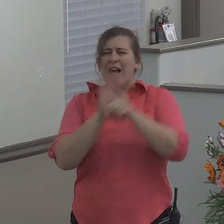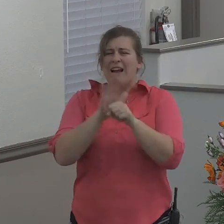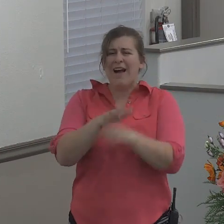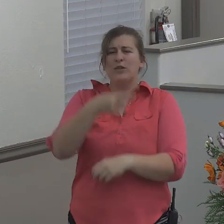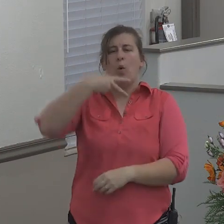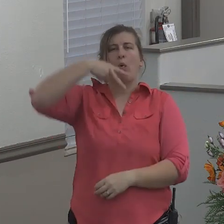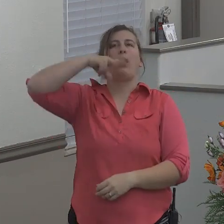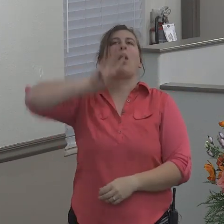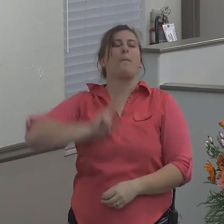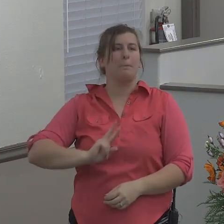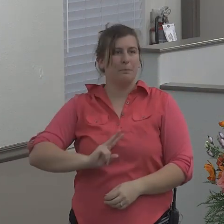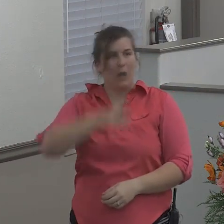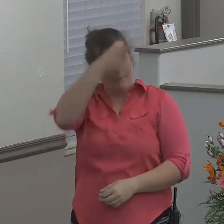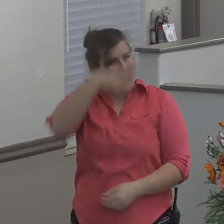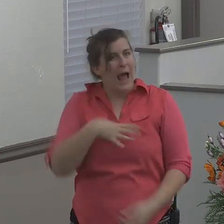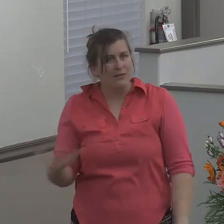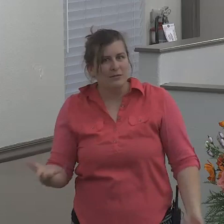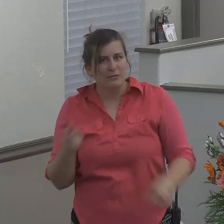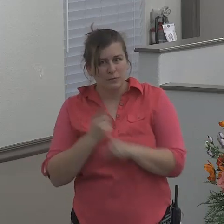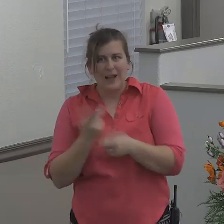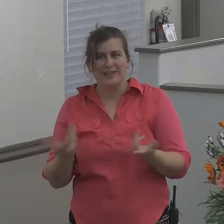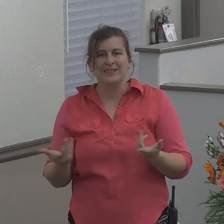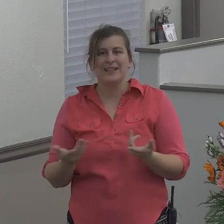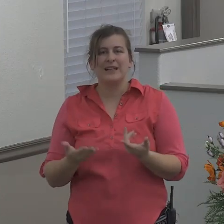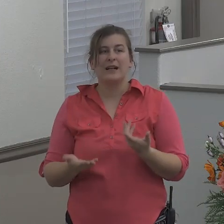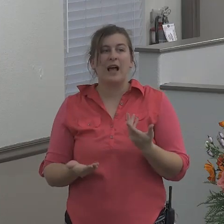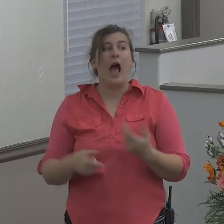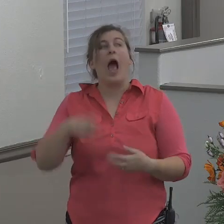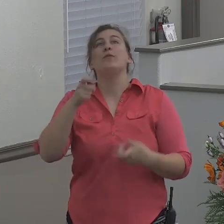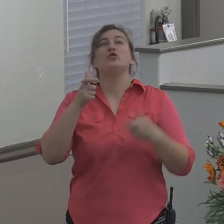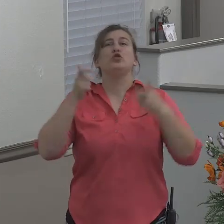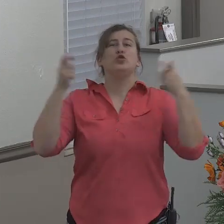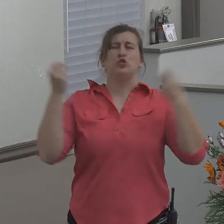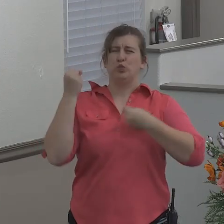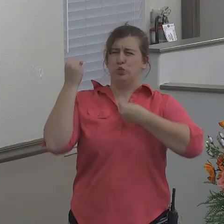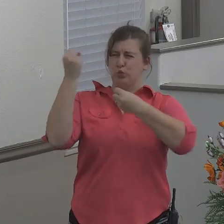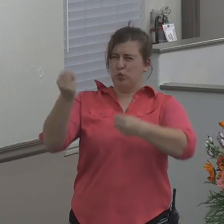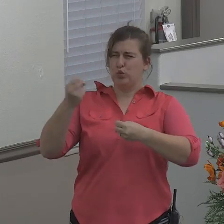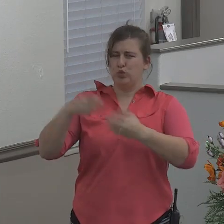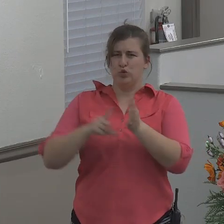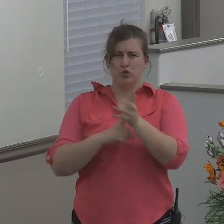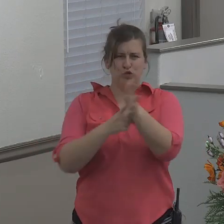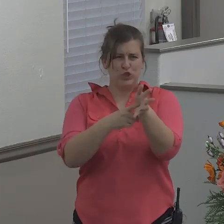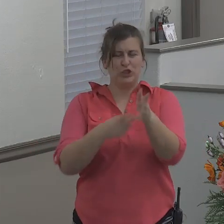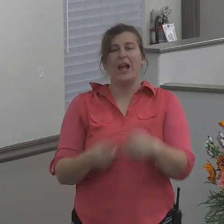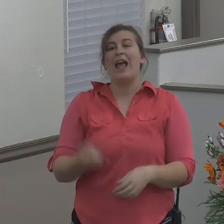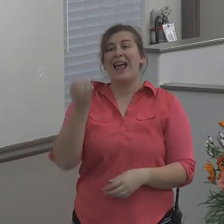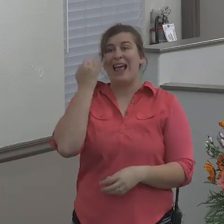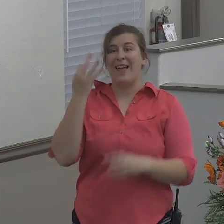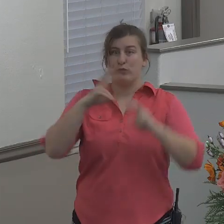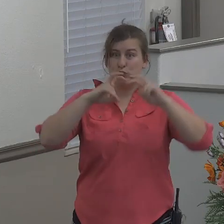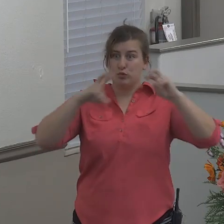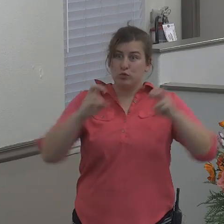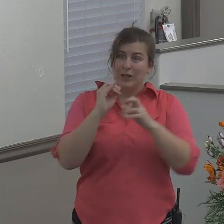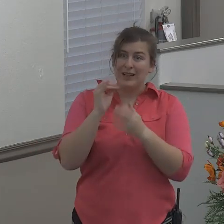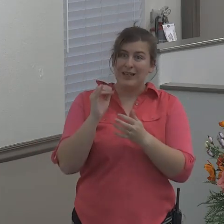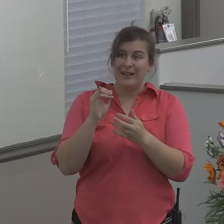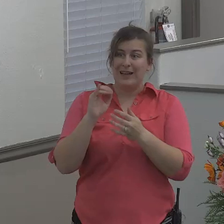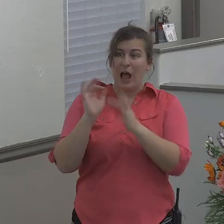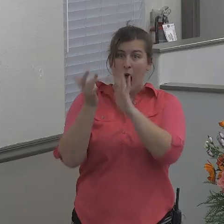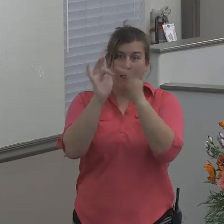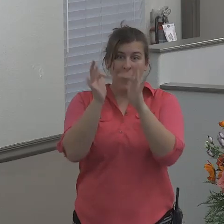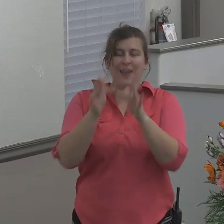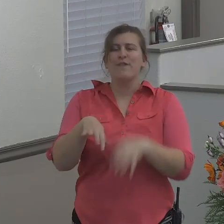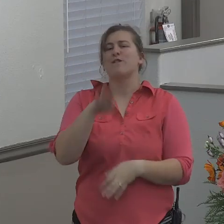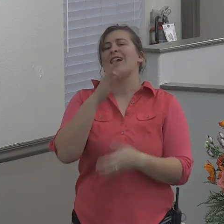They say it would have to be a mighty fish. If you guys look up on the internet, you'll find tons of stuff about the